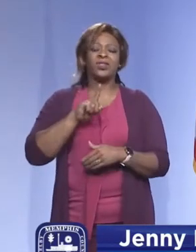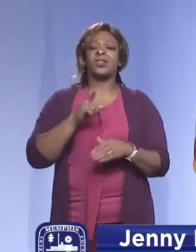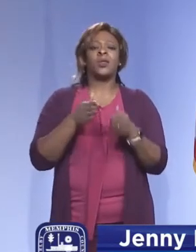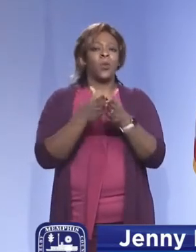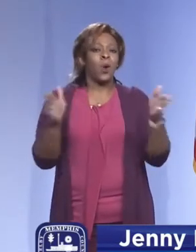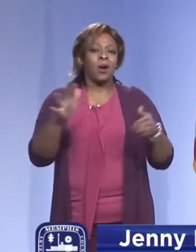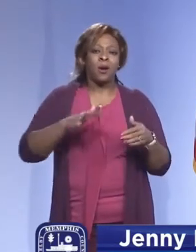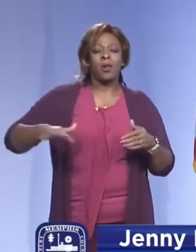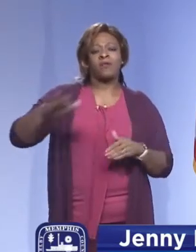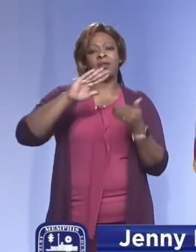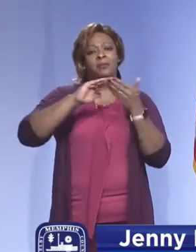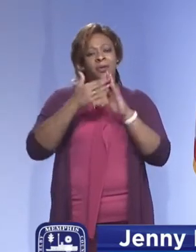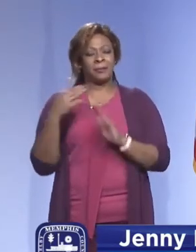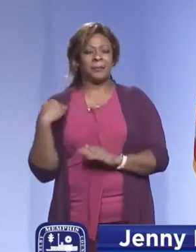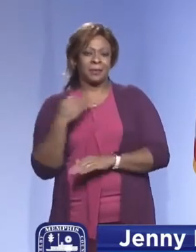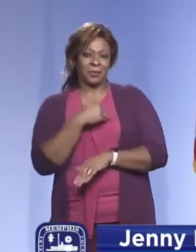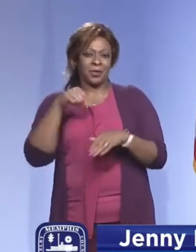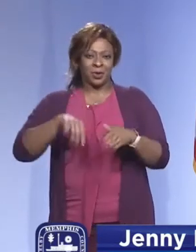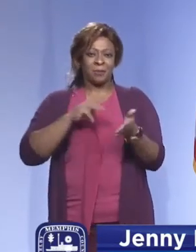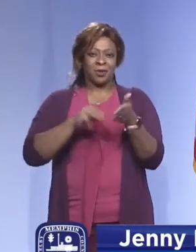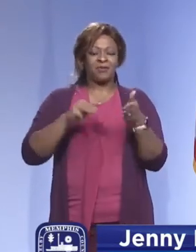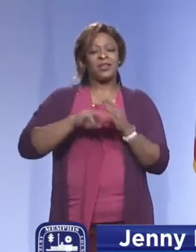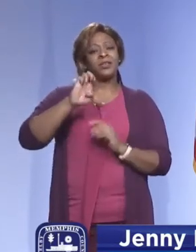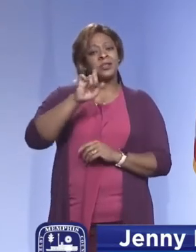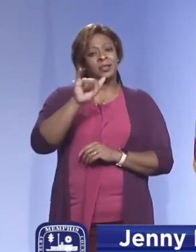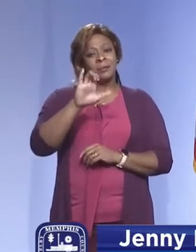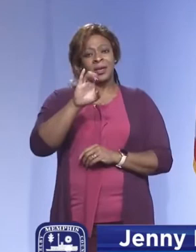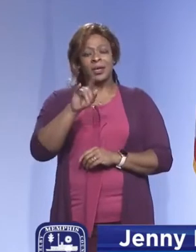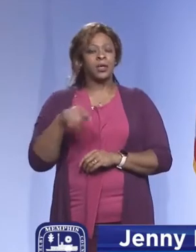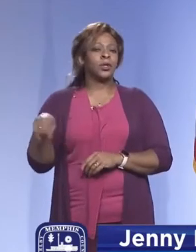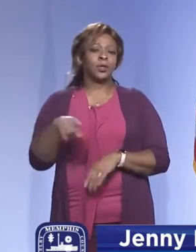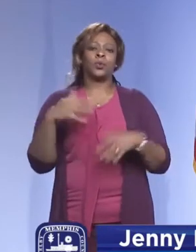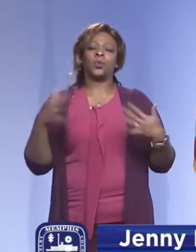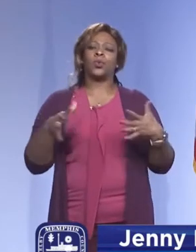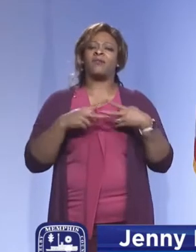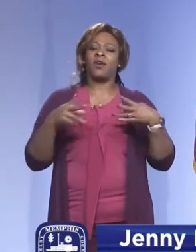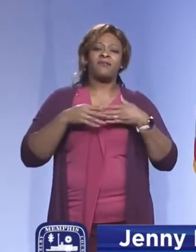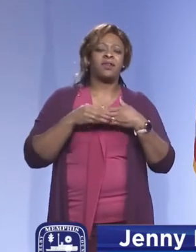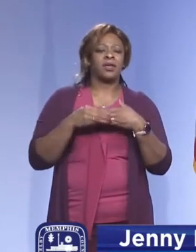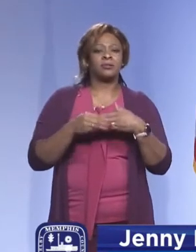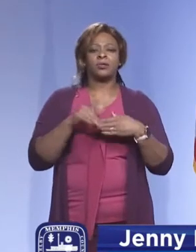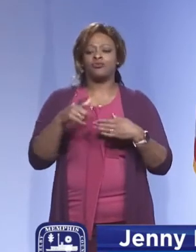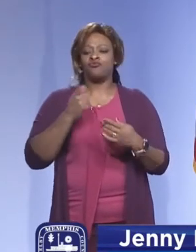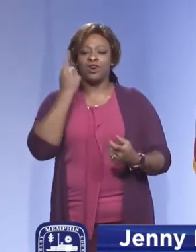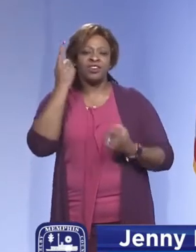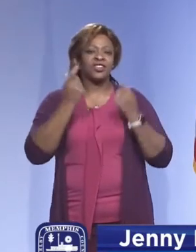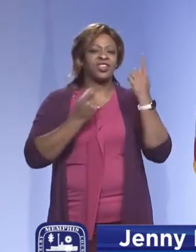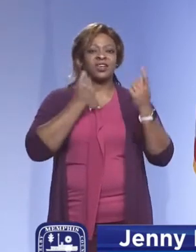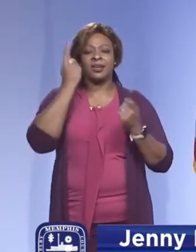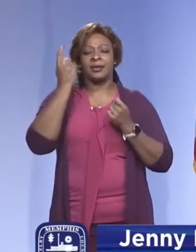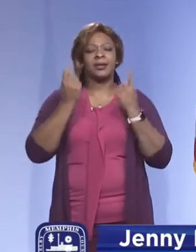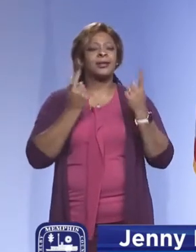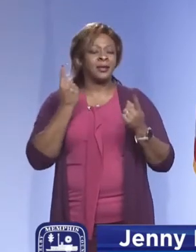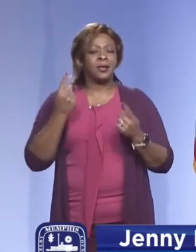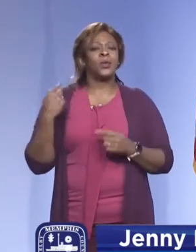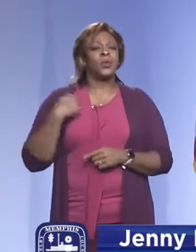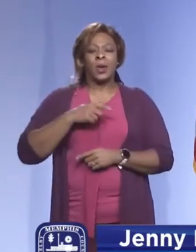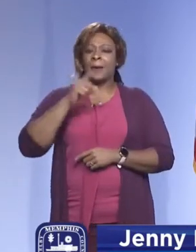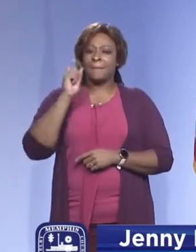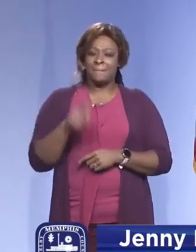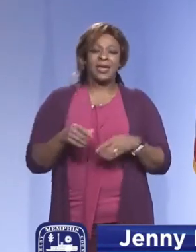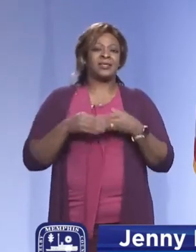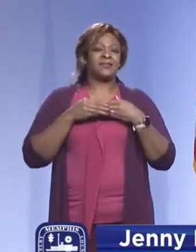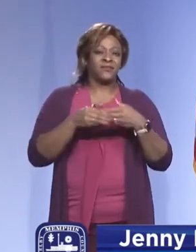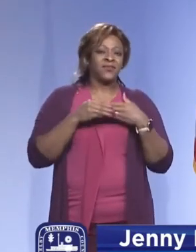community members of Memphis and Shelby County. You have been flexible, you have understood that we have to flex